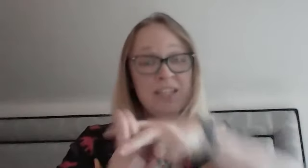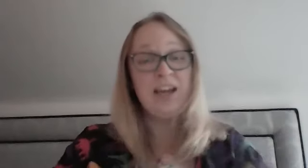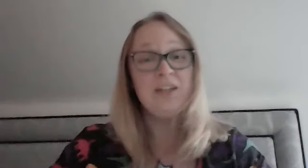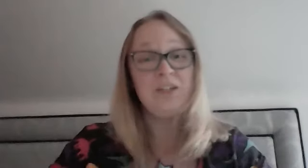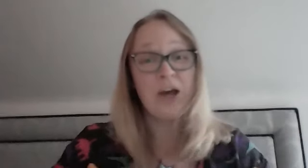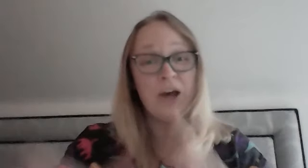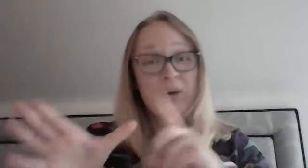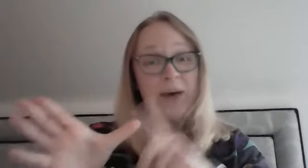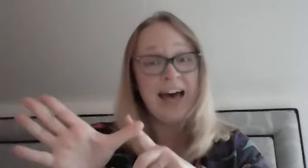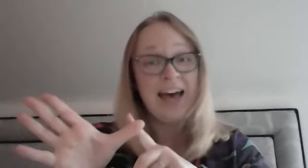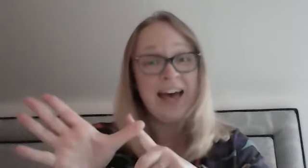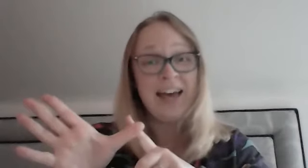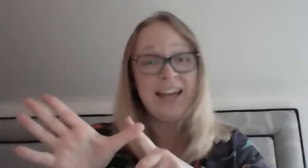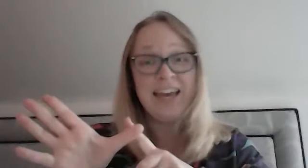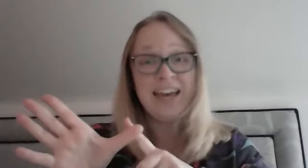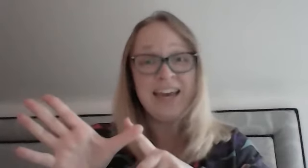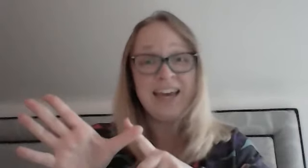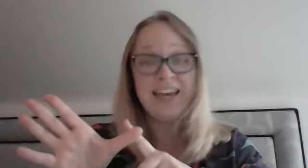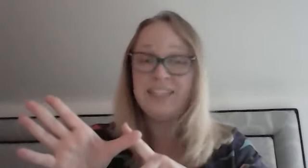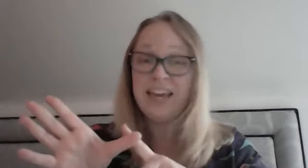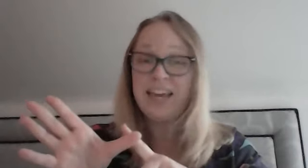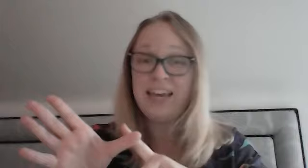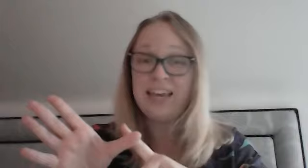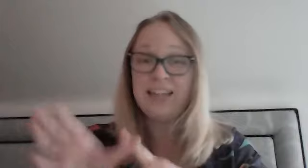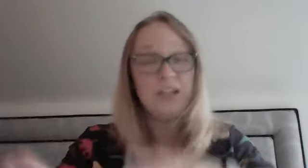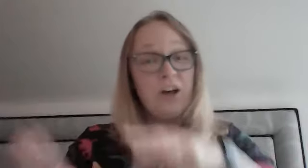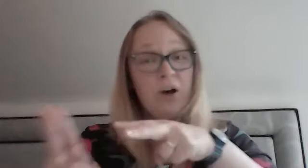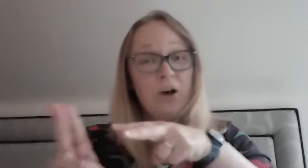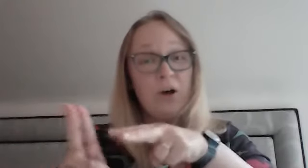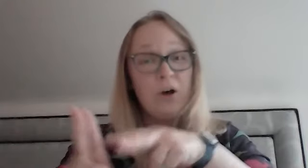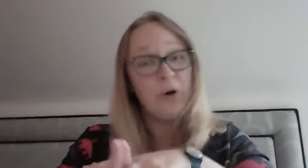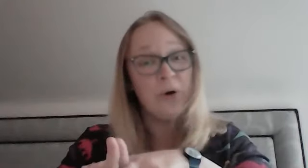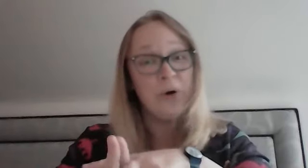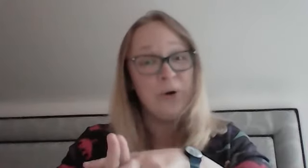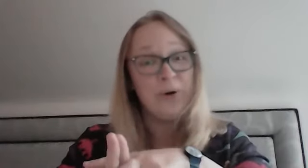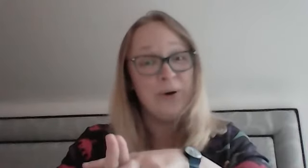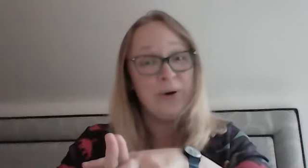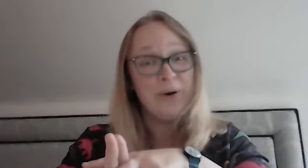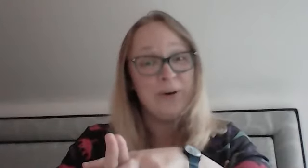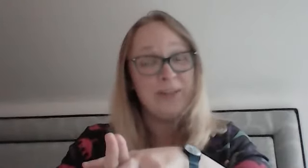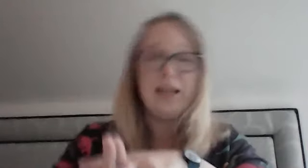So Alice is a horse